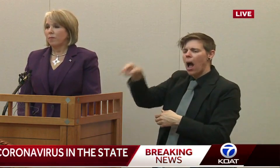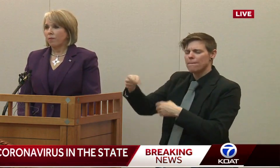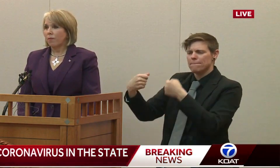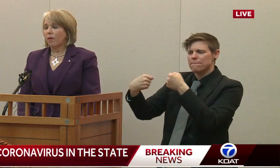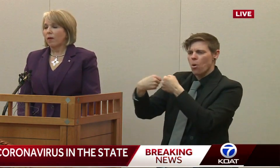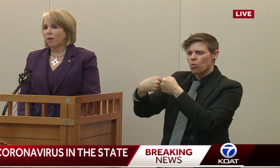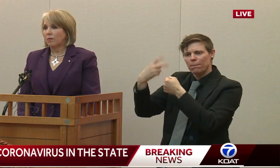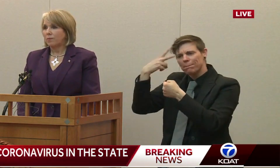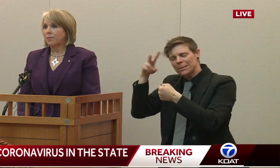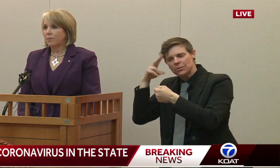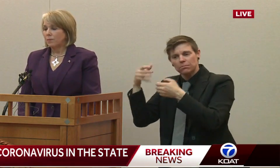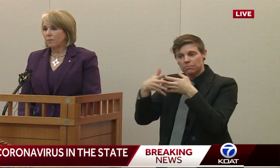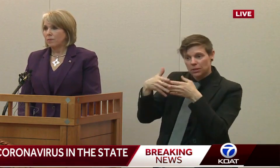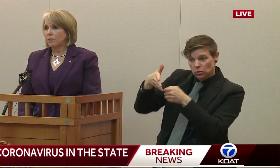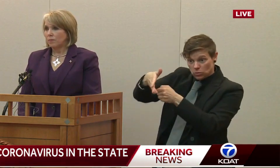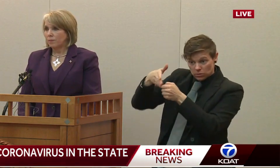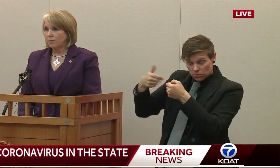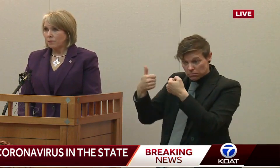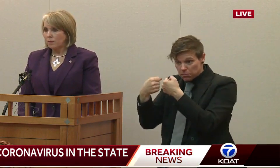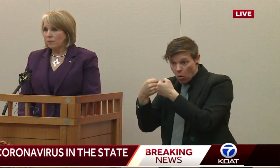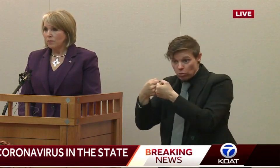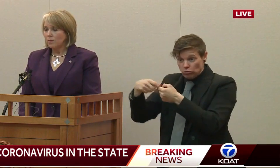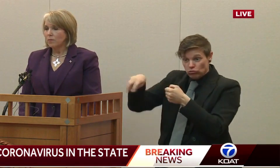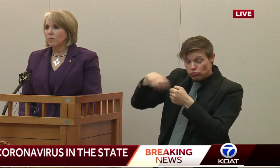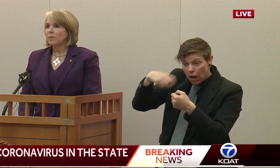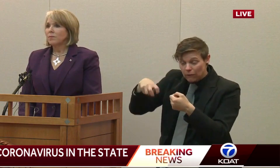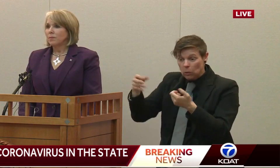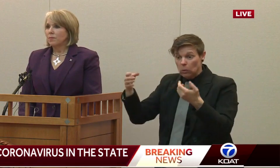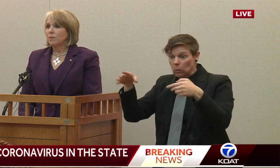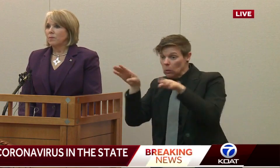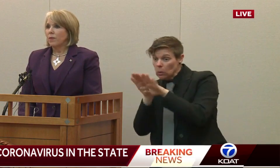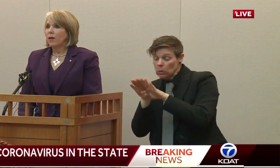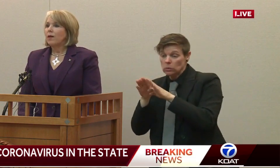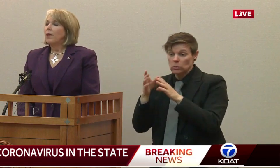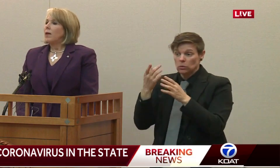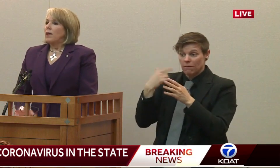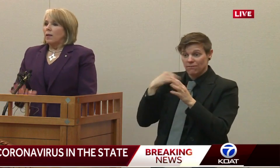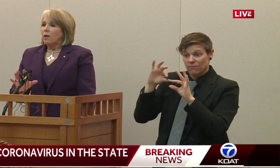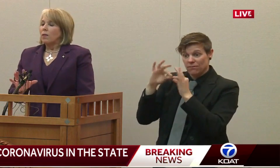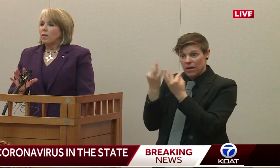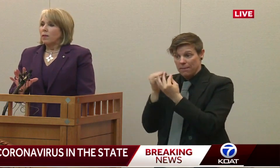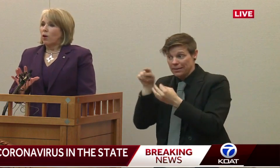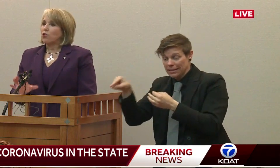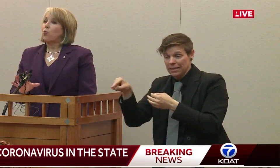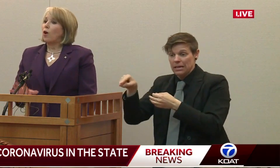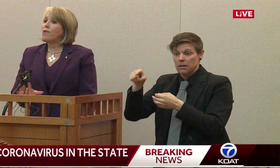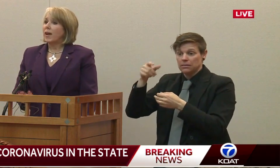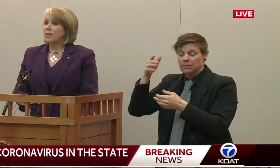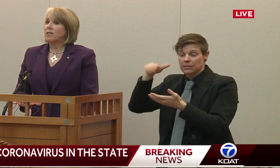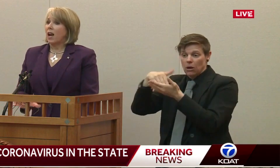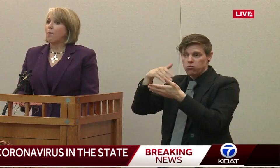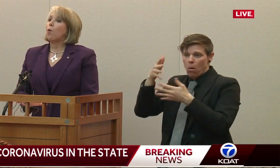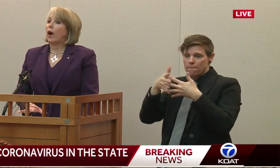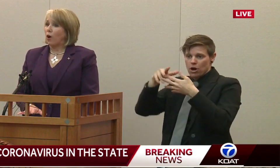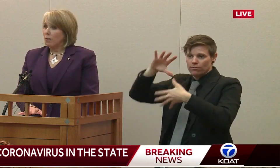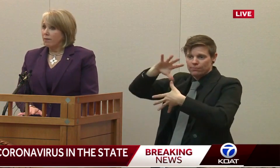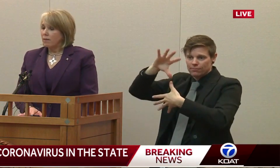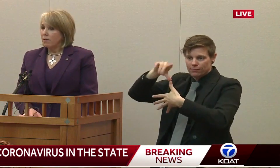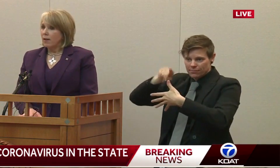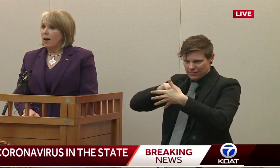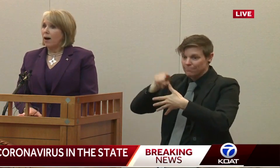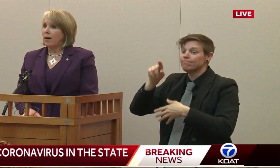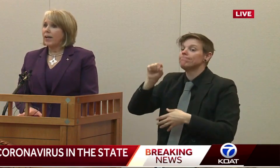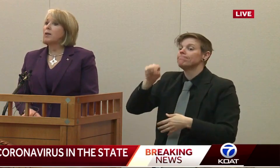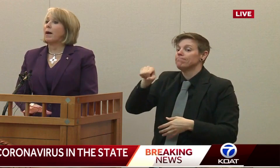traveling, especially for those that have families in Mexico or Central America. There are 12 cases that I'm aware